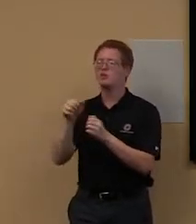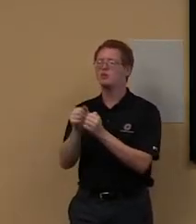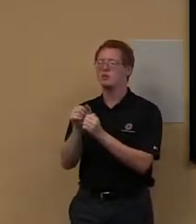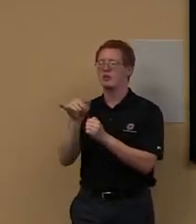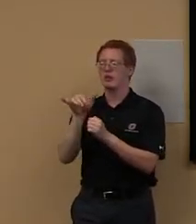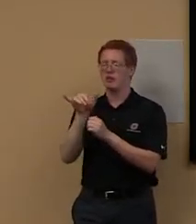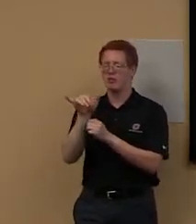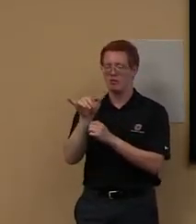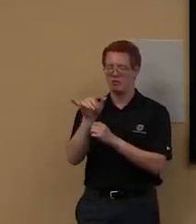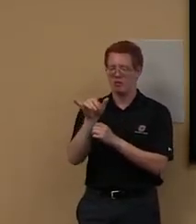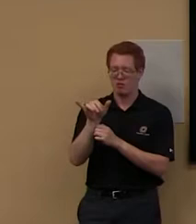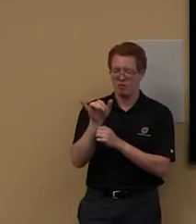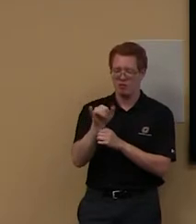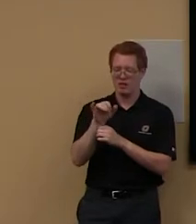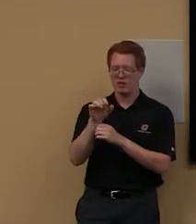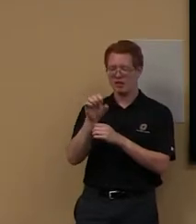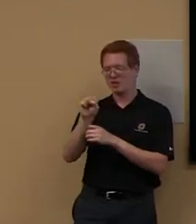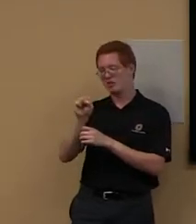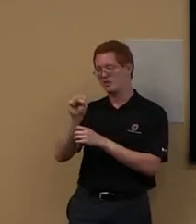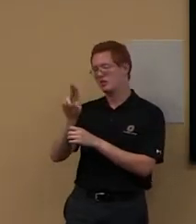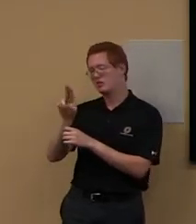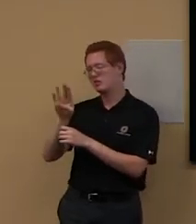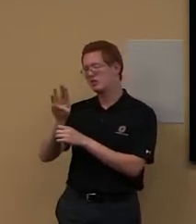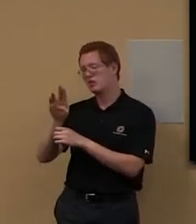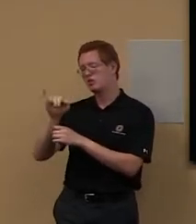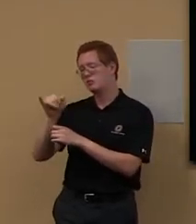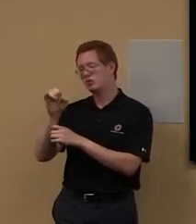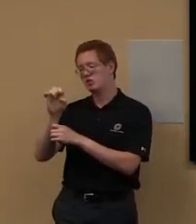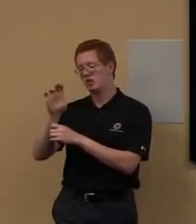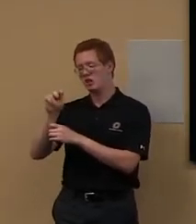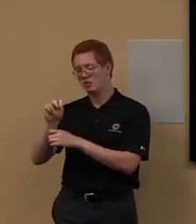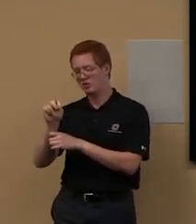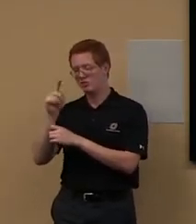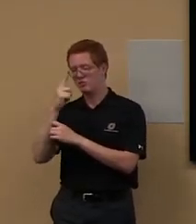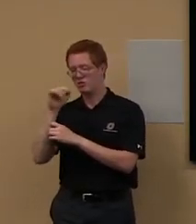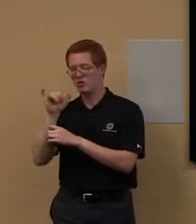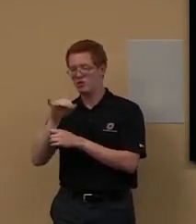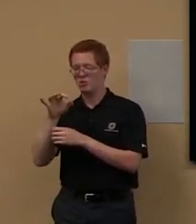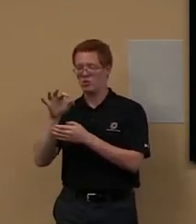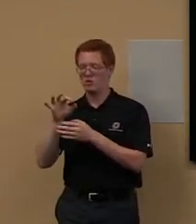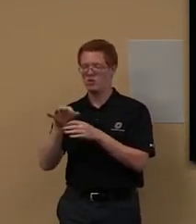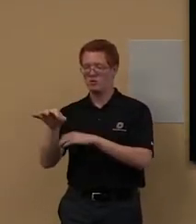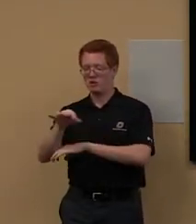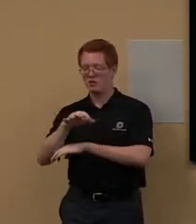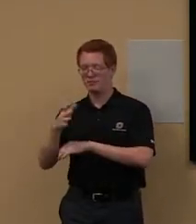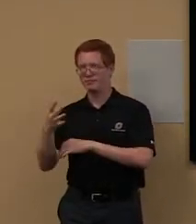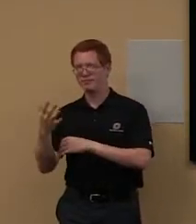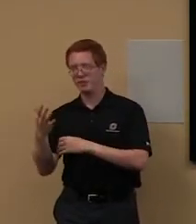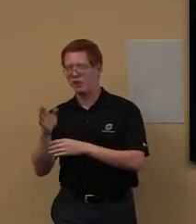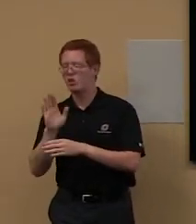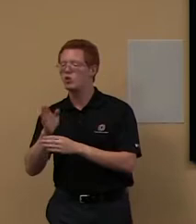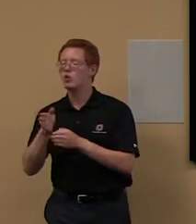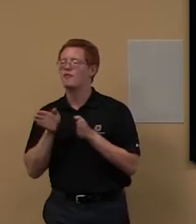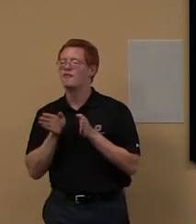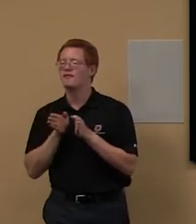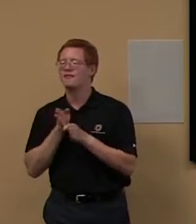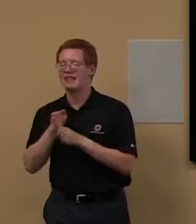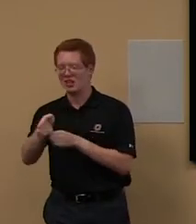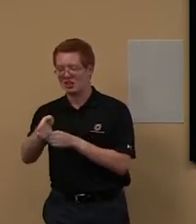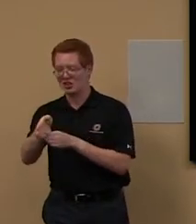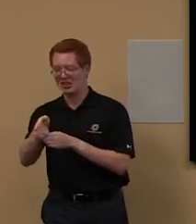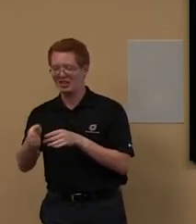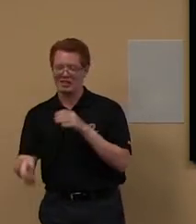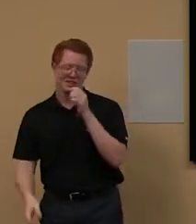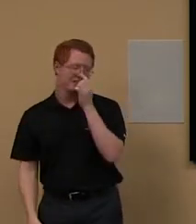your field. Um, so we have, and I'll show you this, um, in just a few minutes here. Um, we have over 200